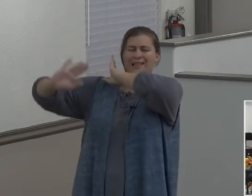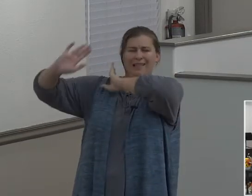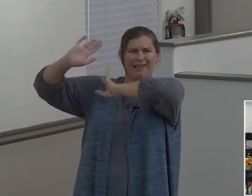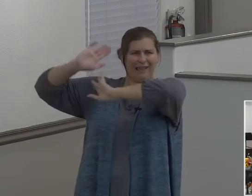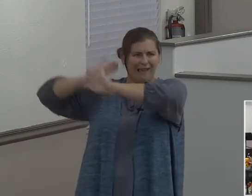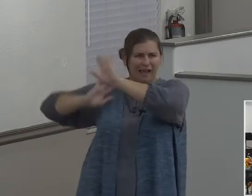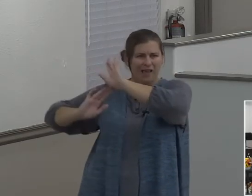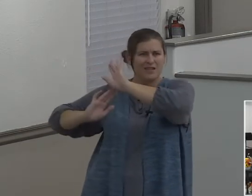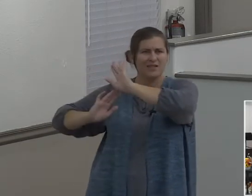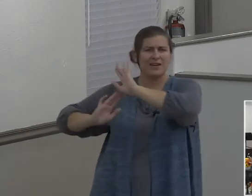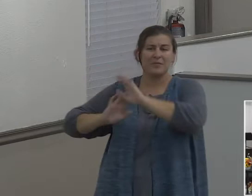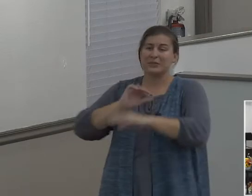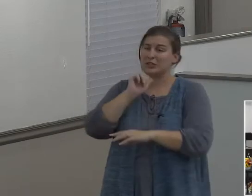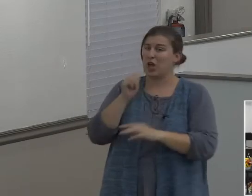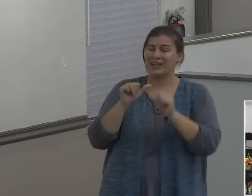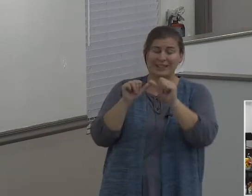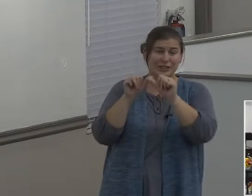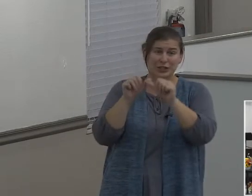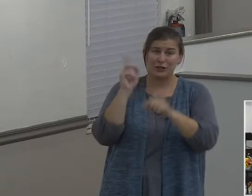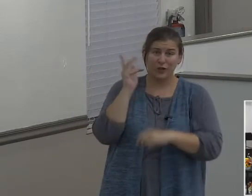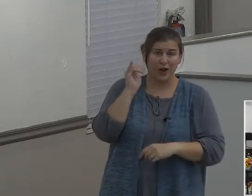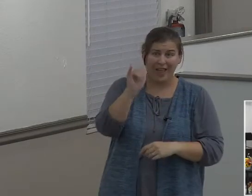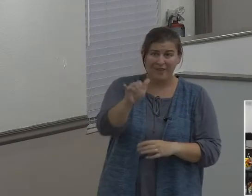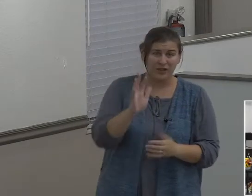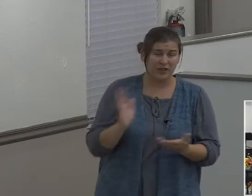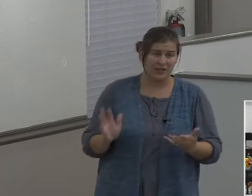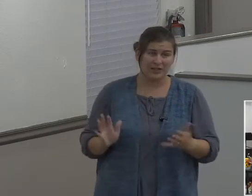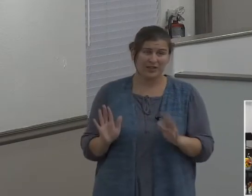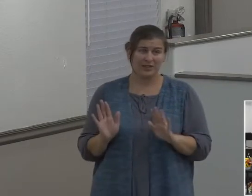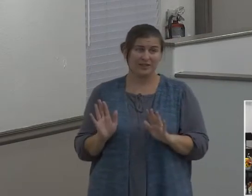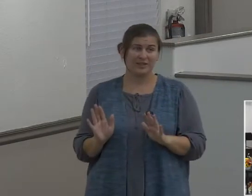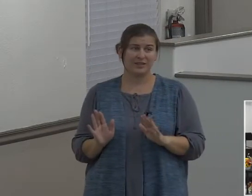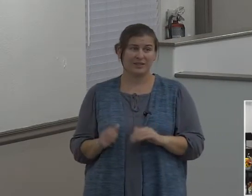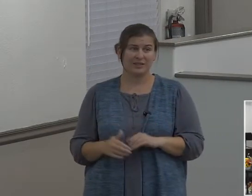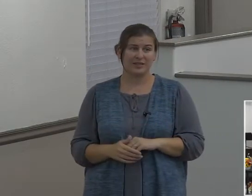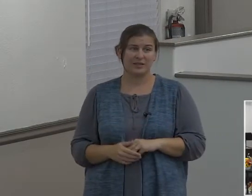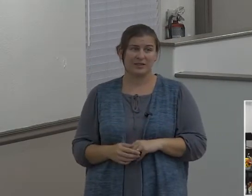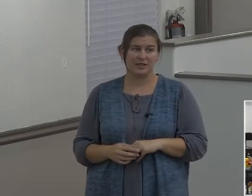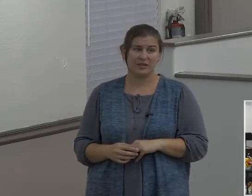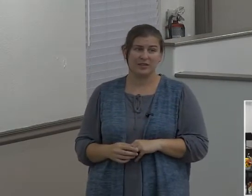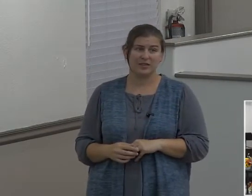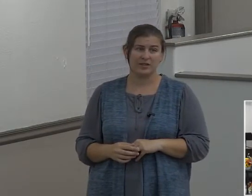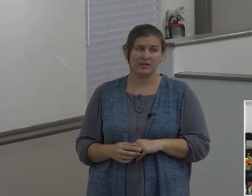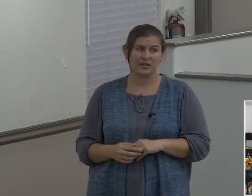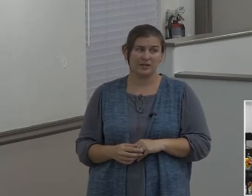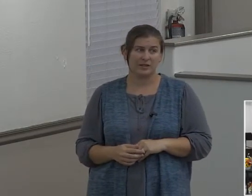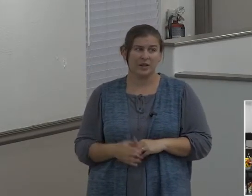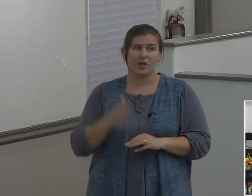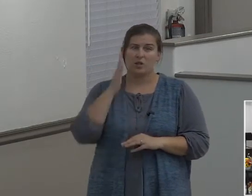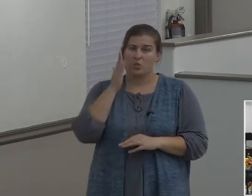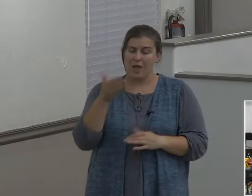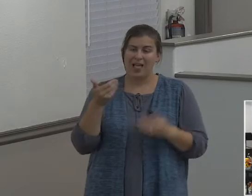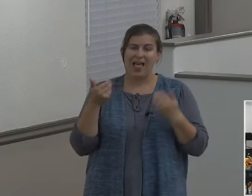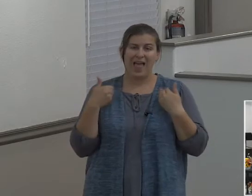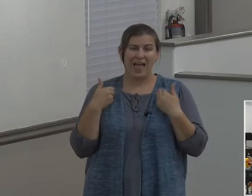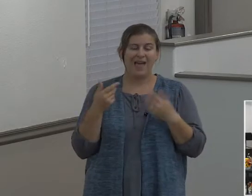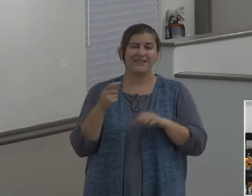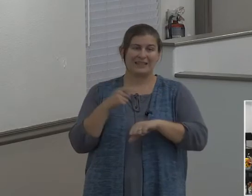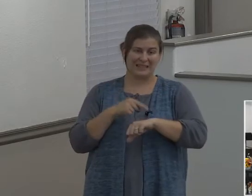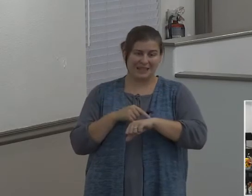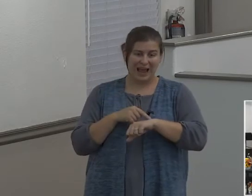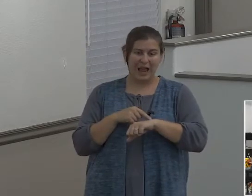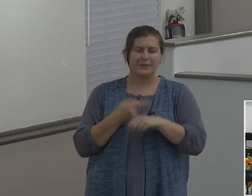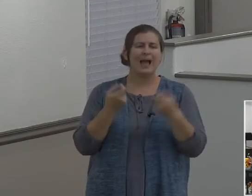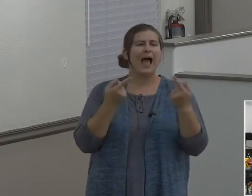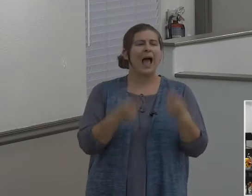going to last forever, folks. That's not going to last forever. There's going to come a time, and what's happening in America is